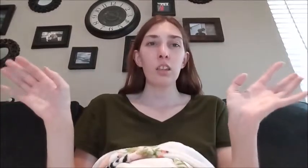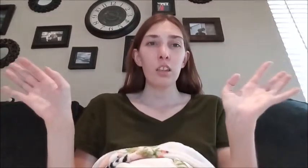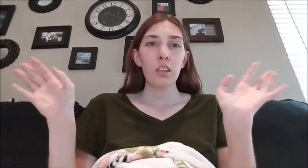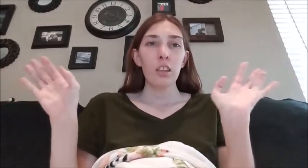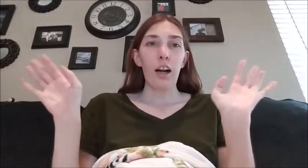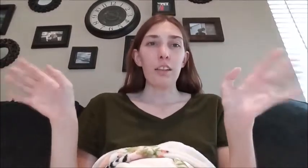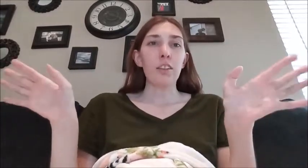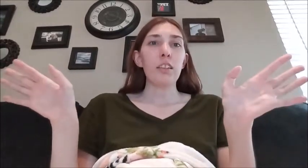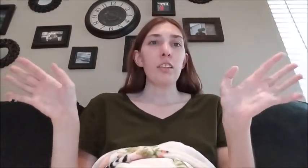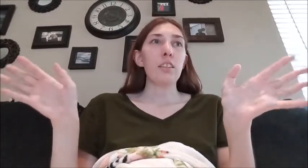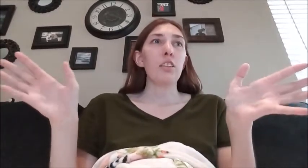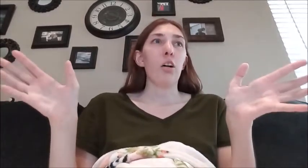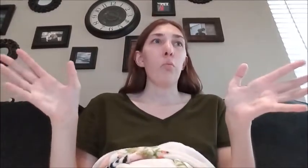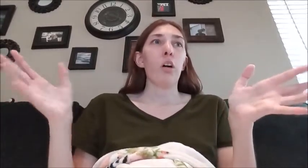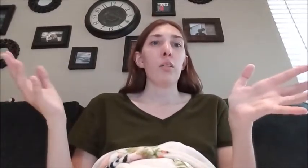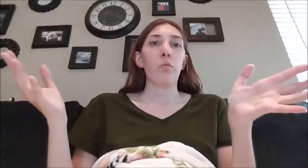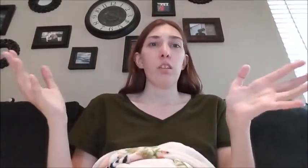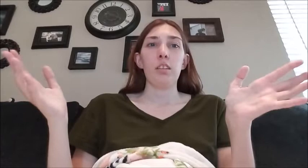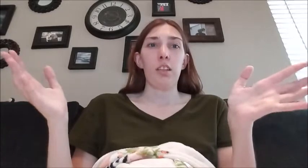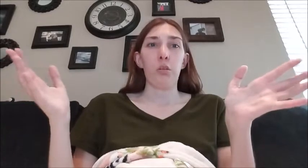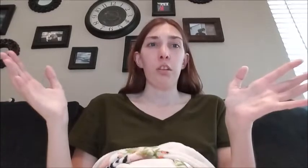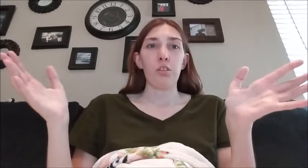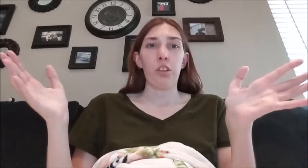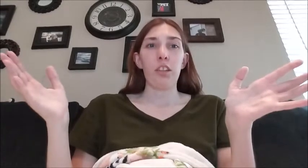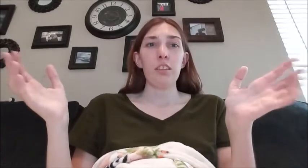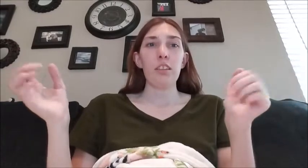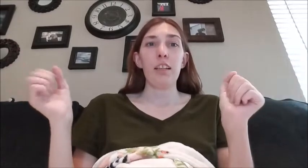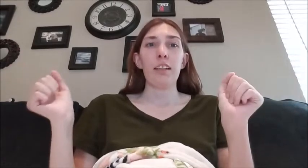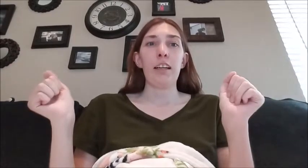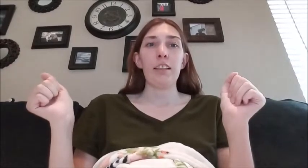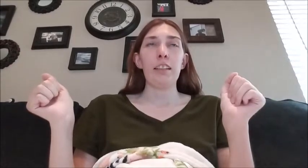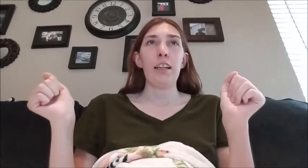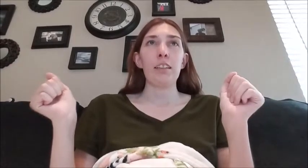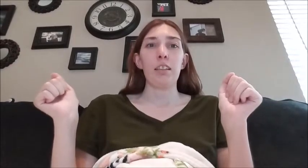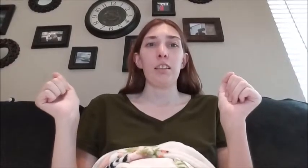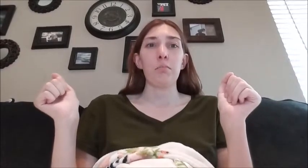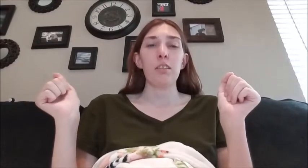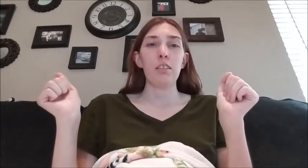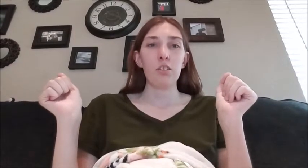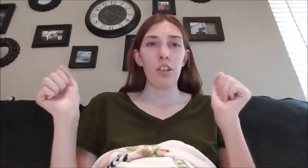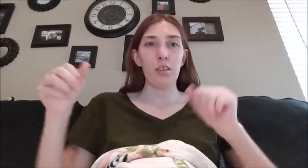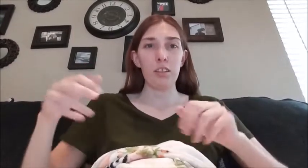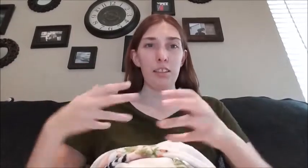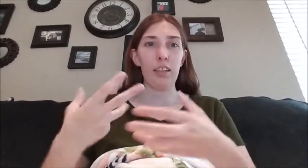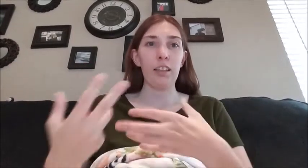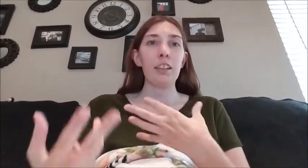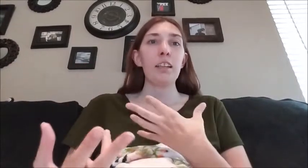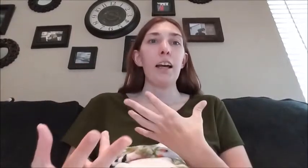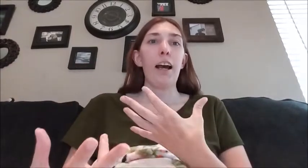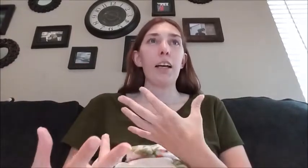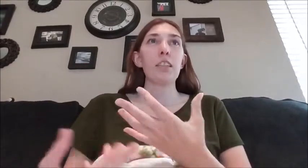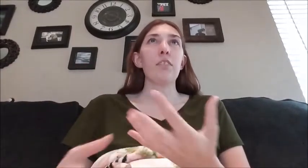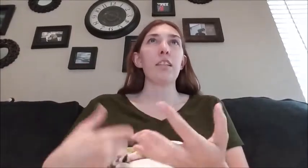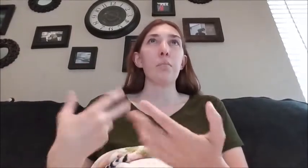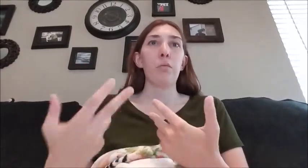I literally did not walk him for an entire week straight and I hated that because I'm trying to stay active and keep but